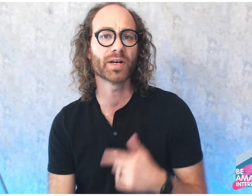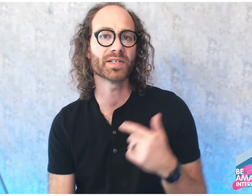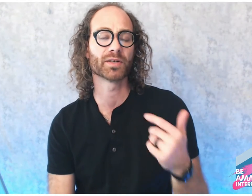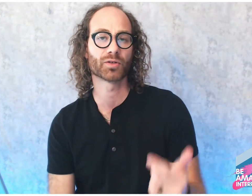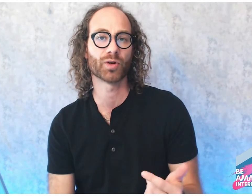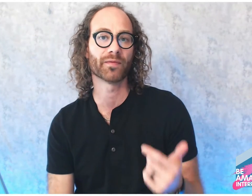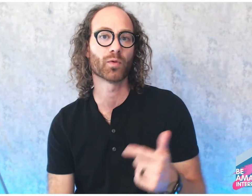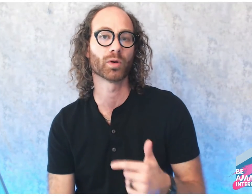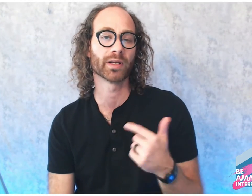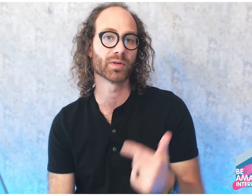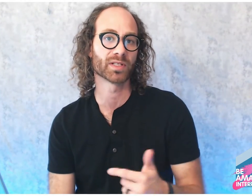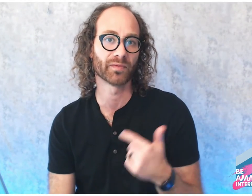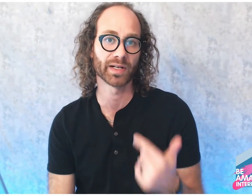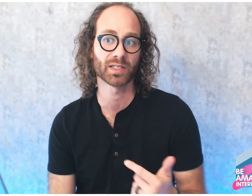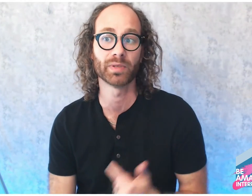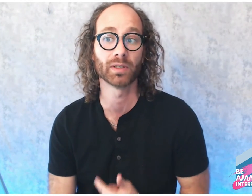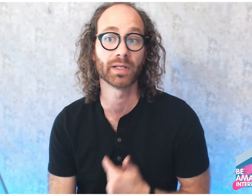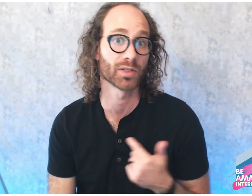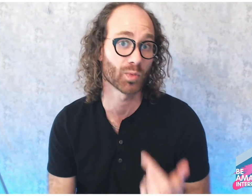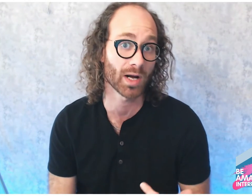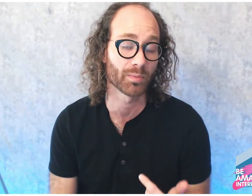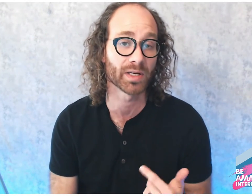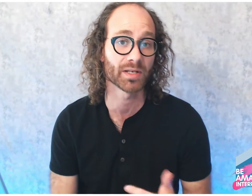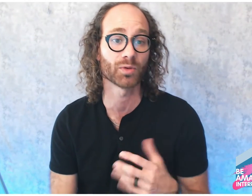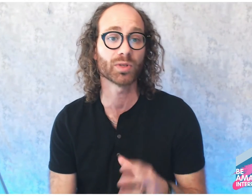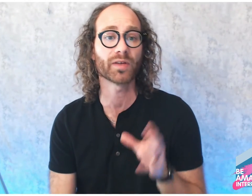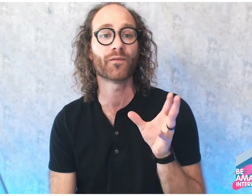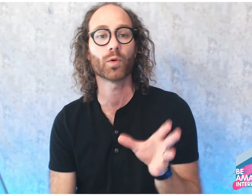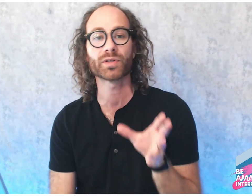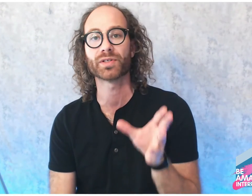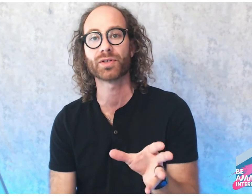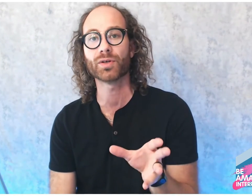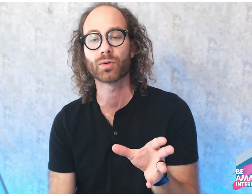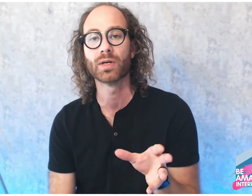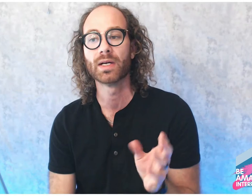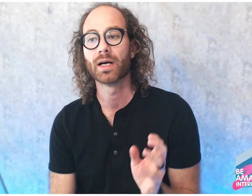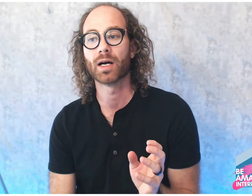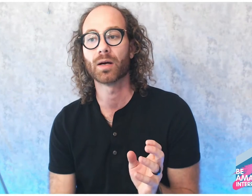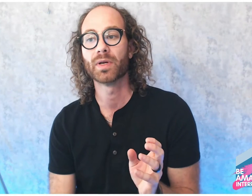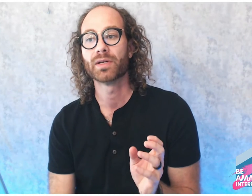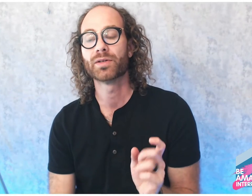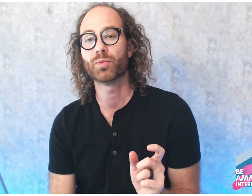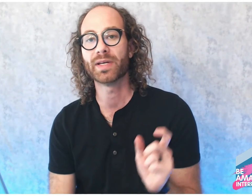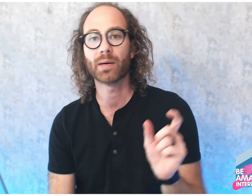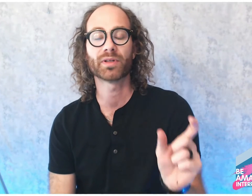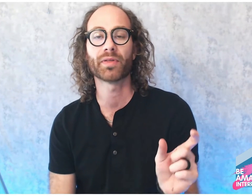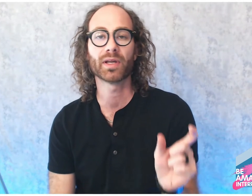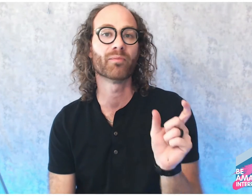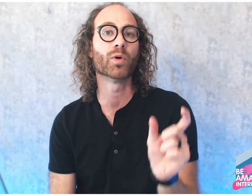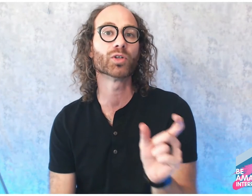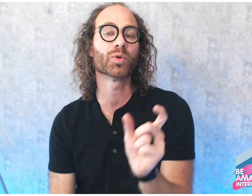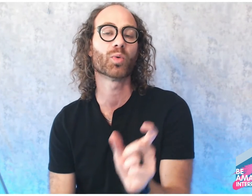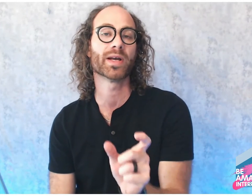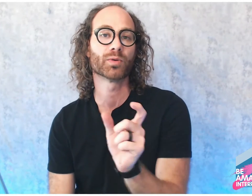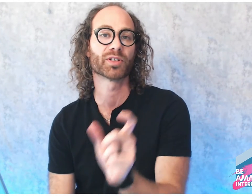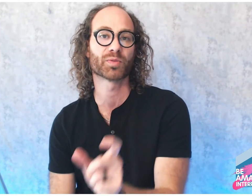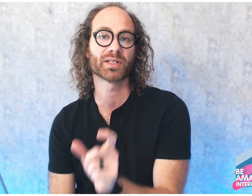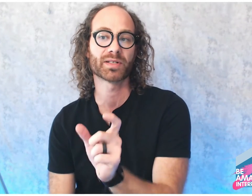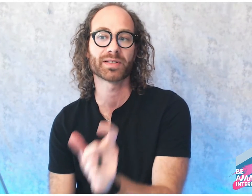is great for linguistic flexibility as well because it really forces you to be able to think of multiple ways to express the same